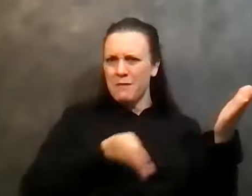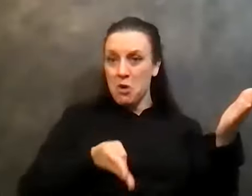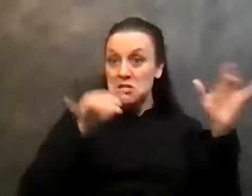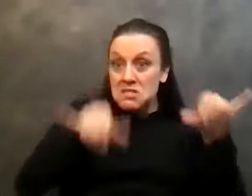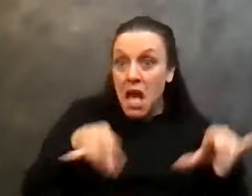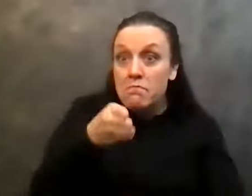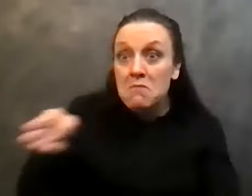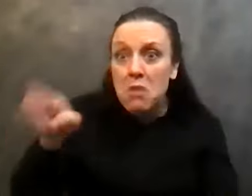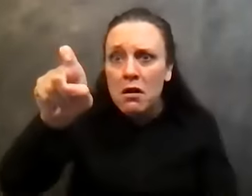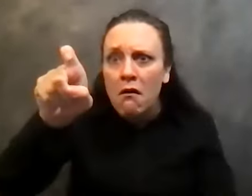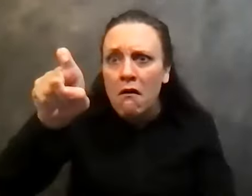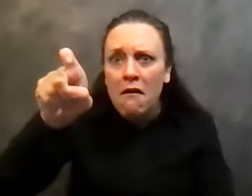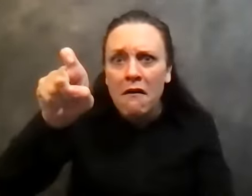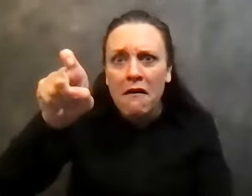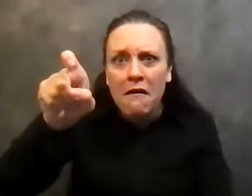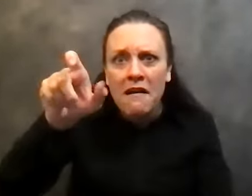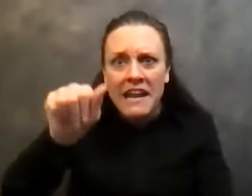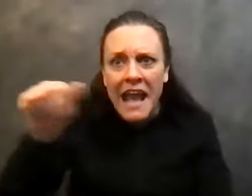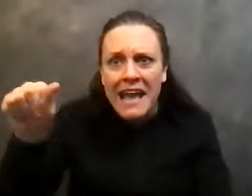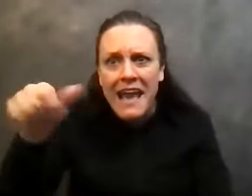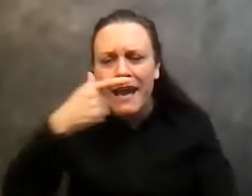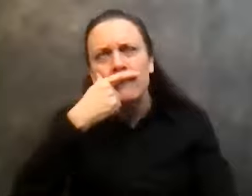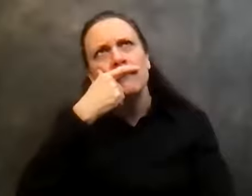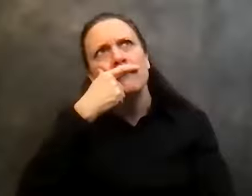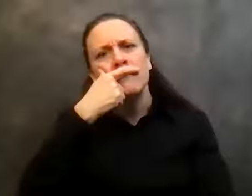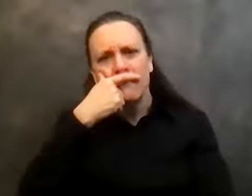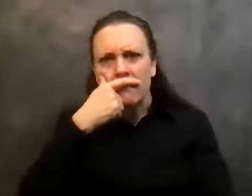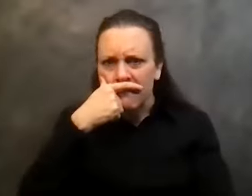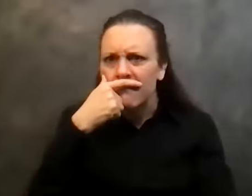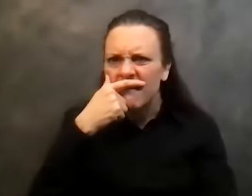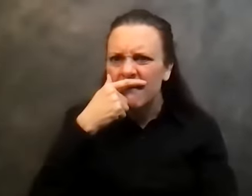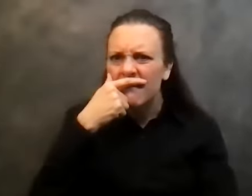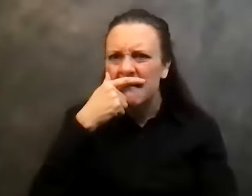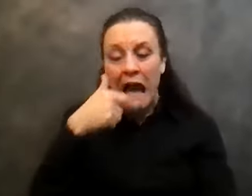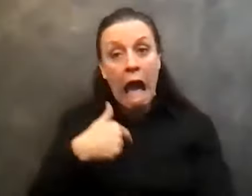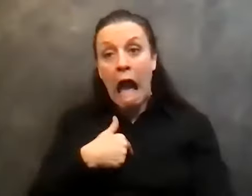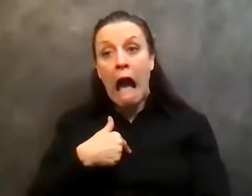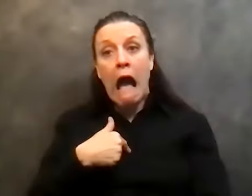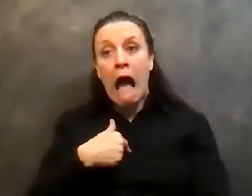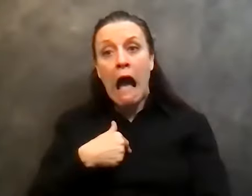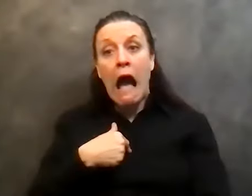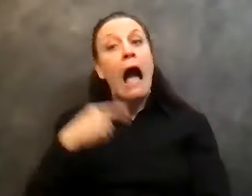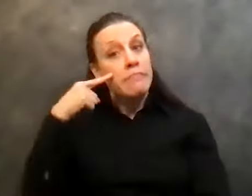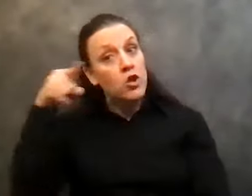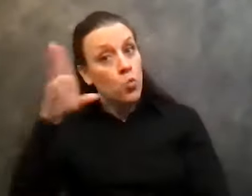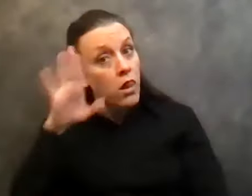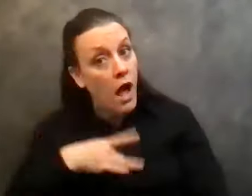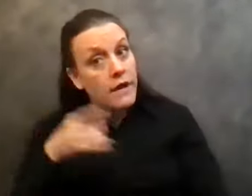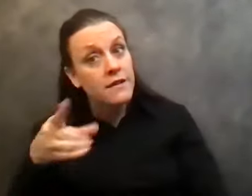you know, what are they doing? Well, he goes, it's a workshop. He goes, I didn't like it much, but I really think you'll like it. And I go, who's